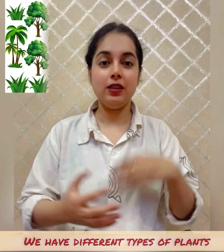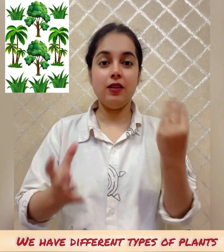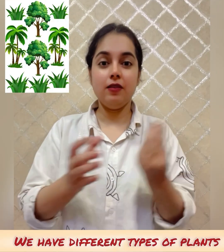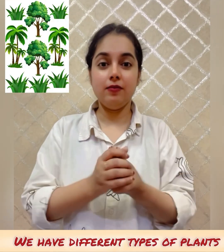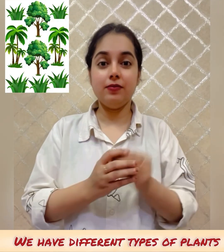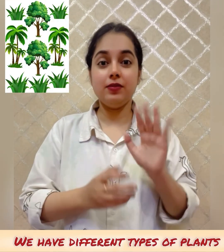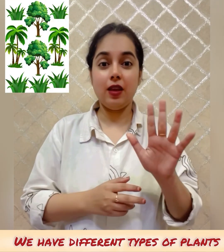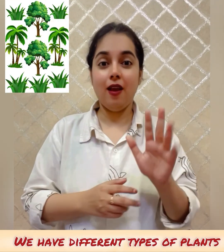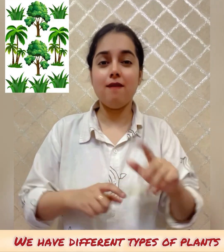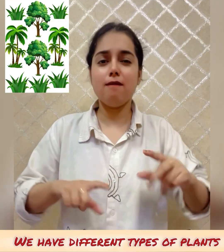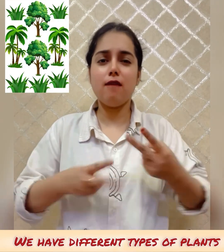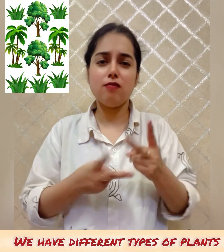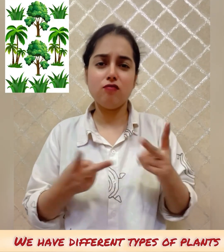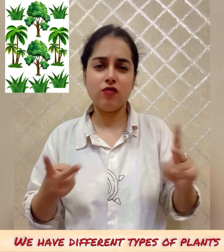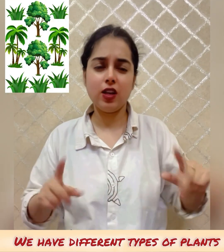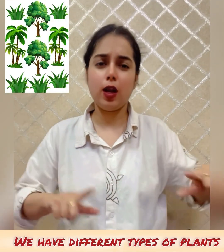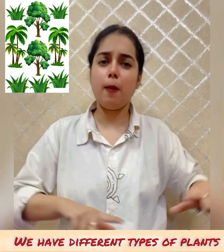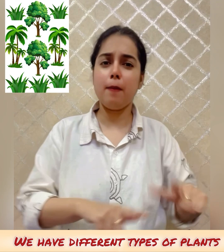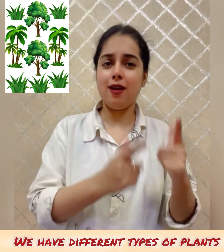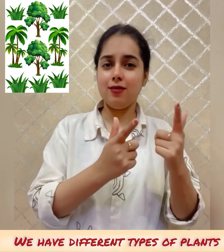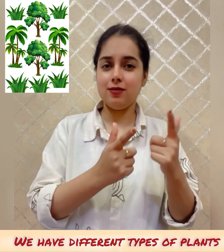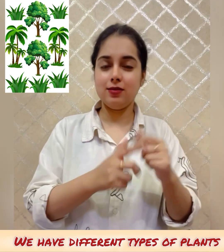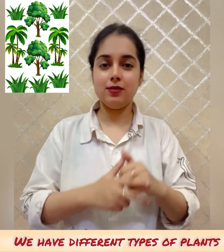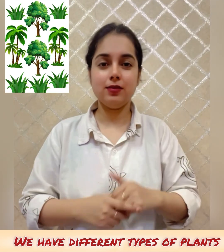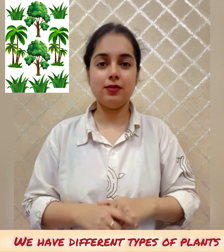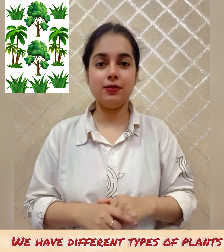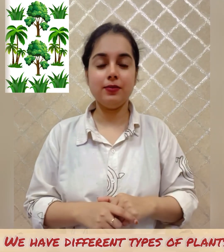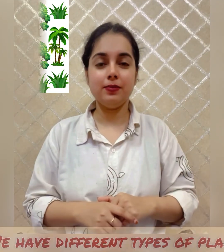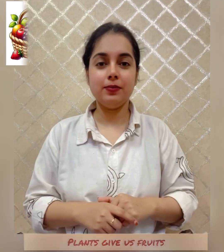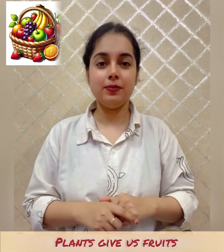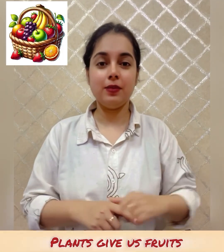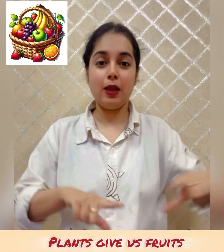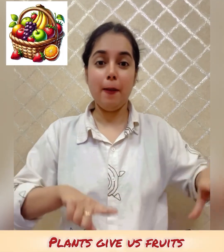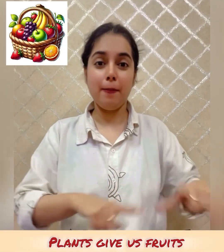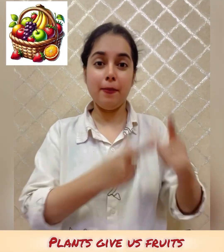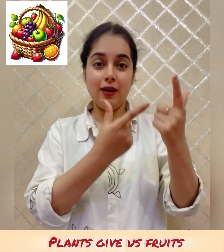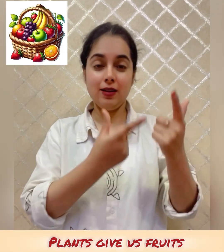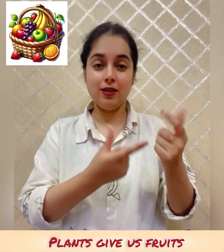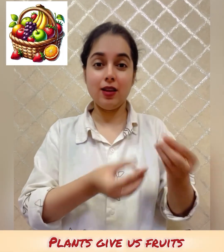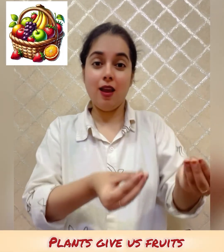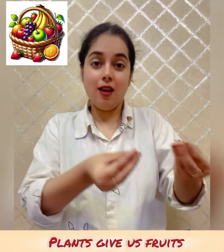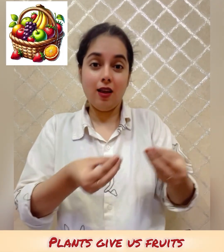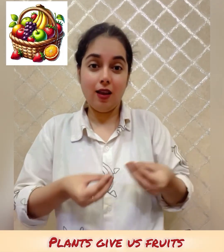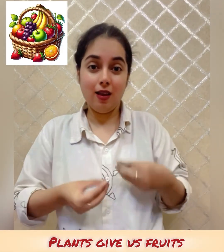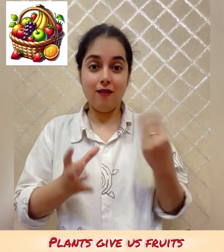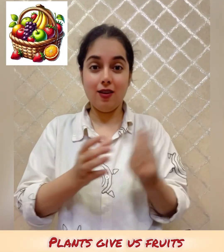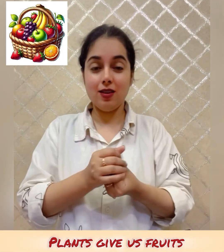We have different types of plants. Plants give us